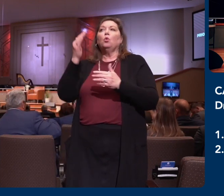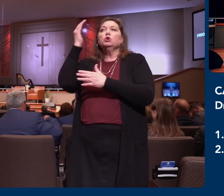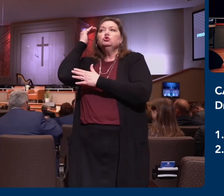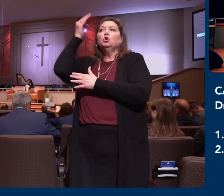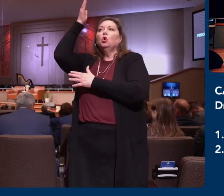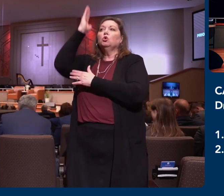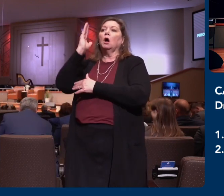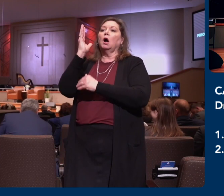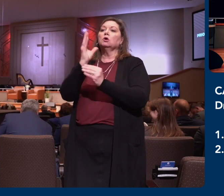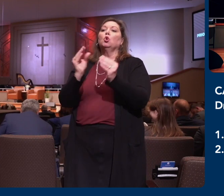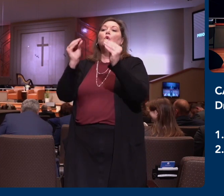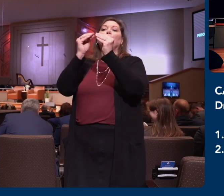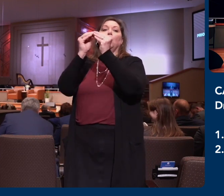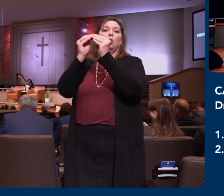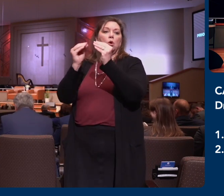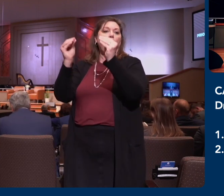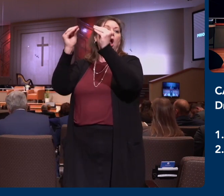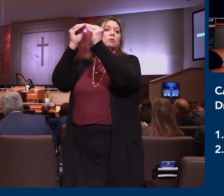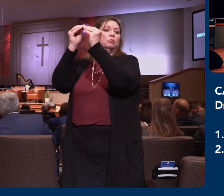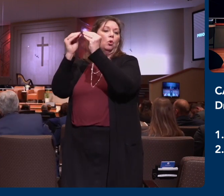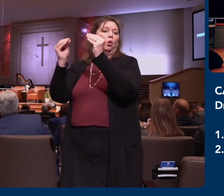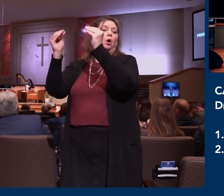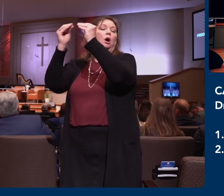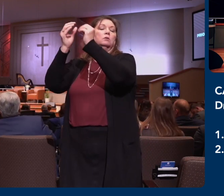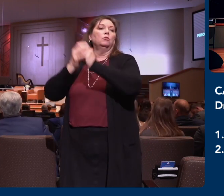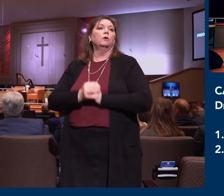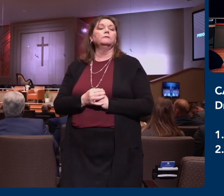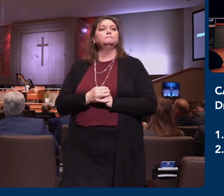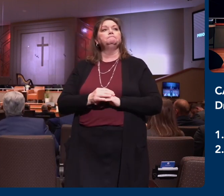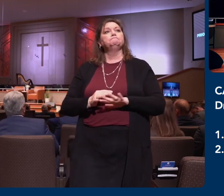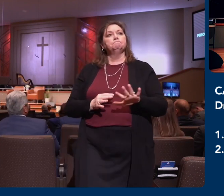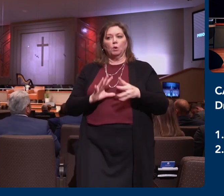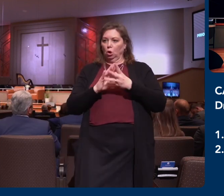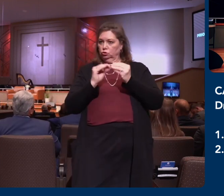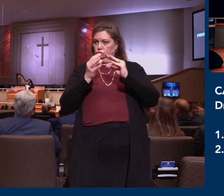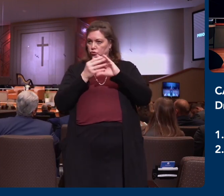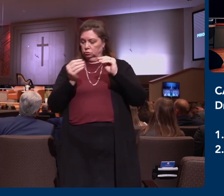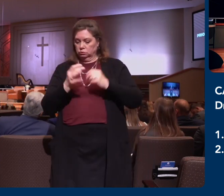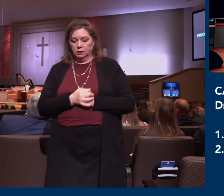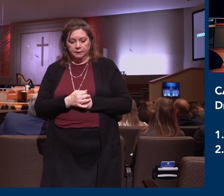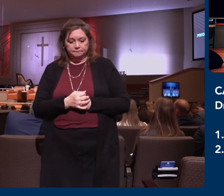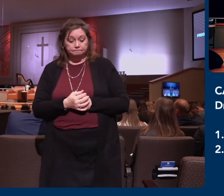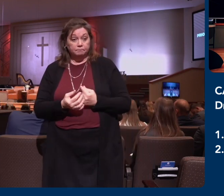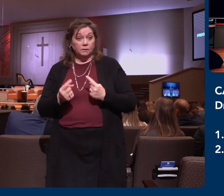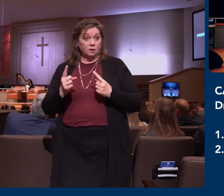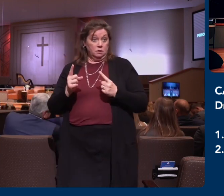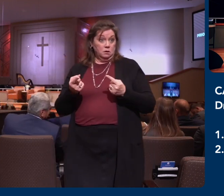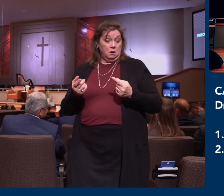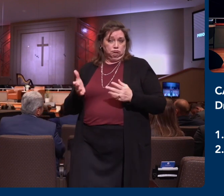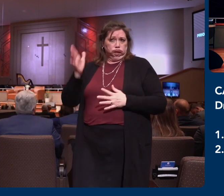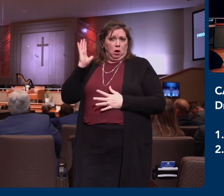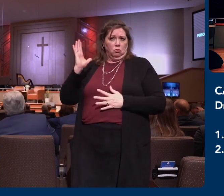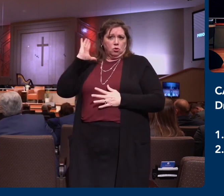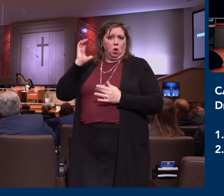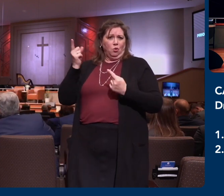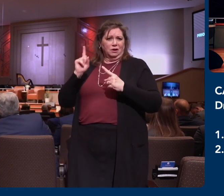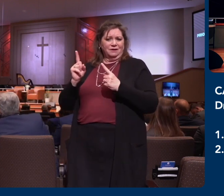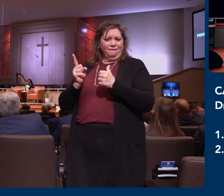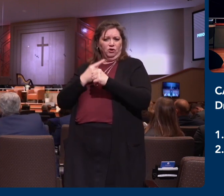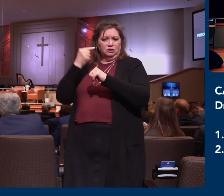When I first went to Grace, where I pastor, after the service, I would go out into the lobby and I would